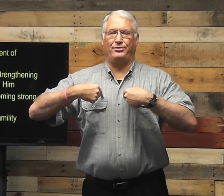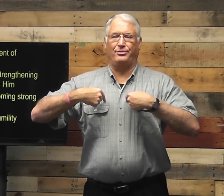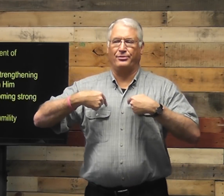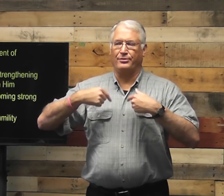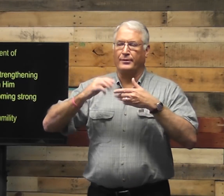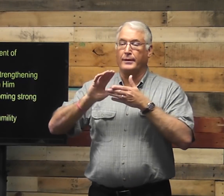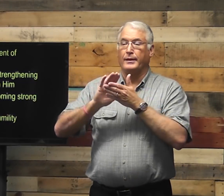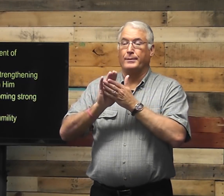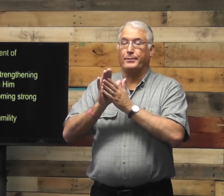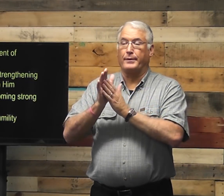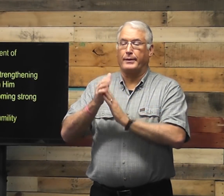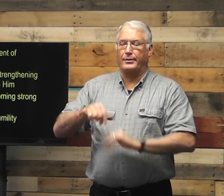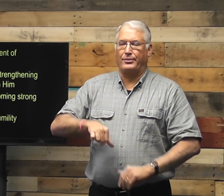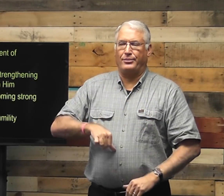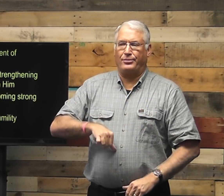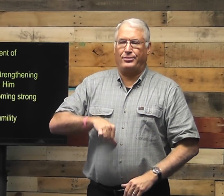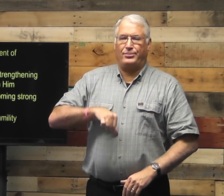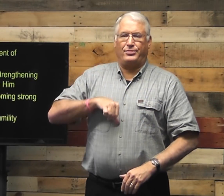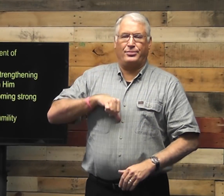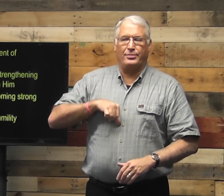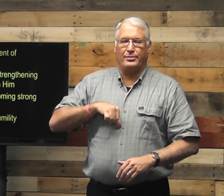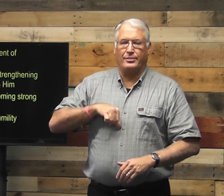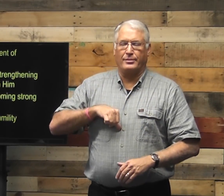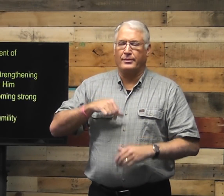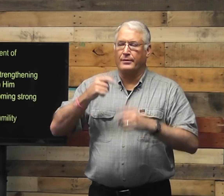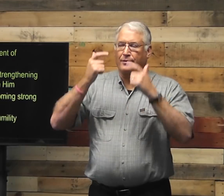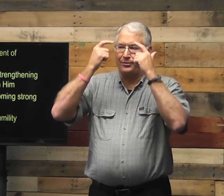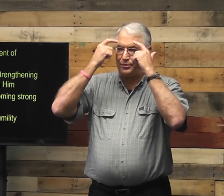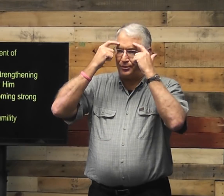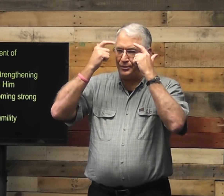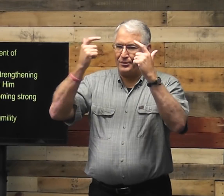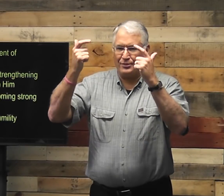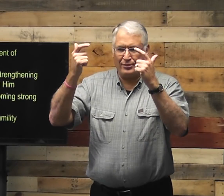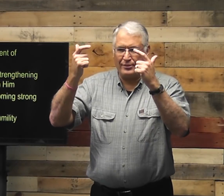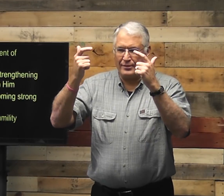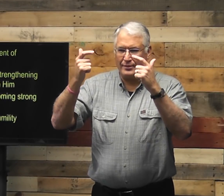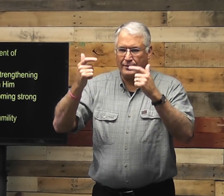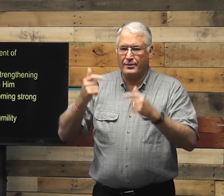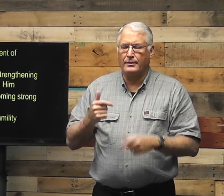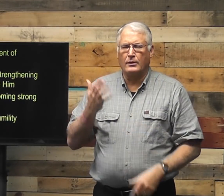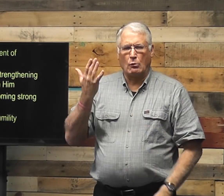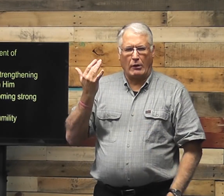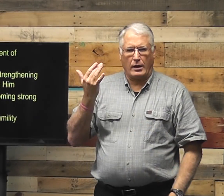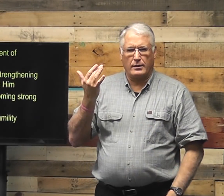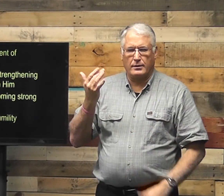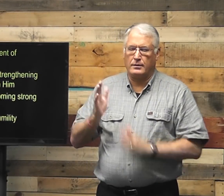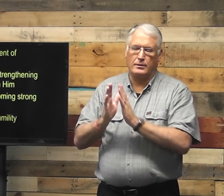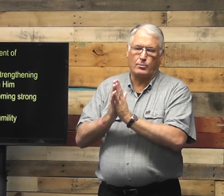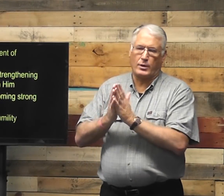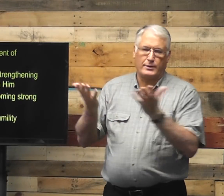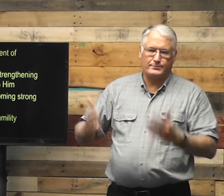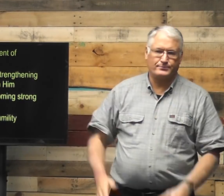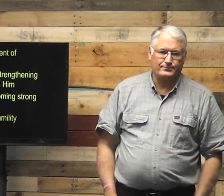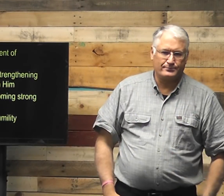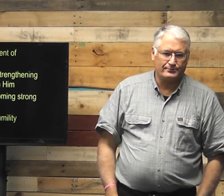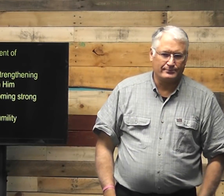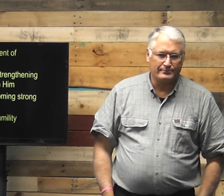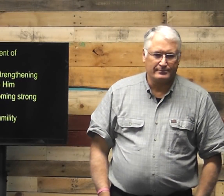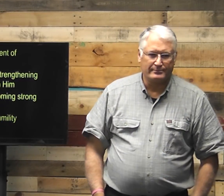But we become arrogant and think of ourselves and become prideful. Why? Because we don't pray.